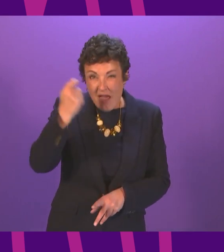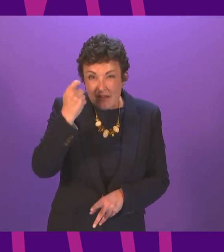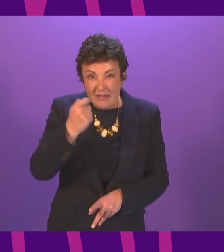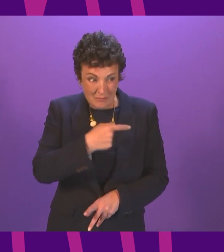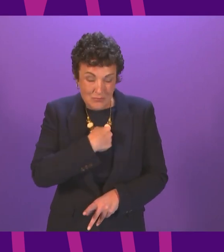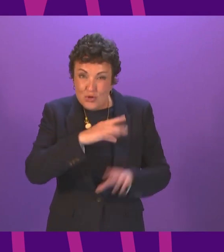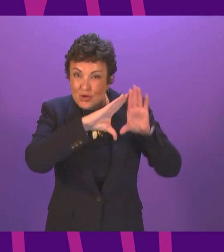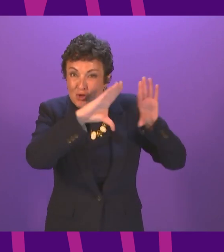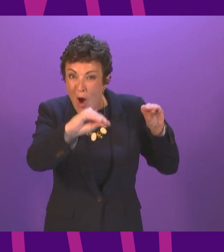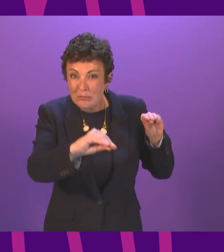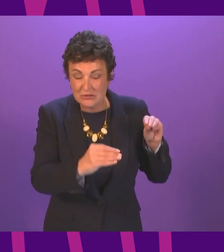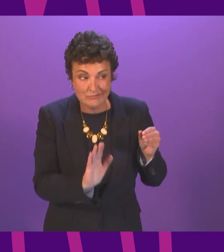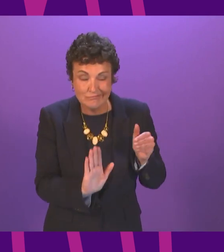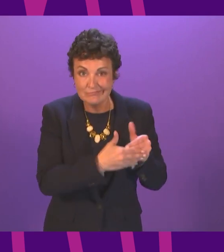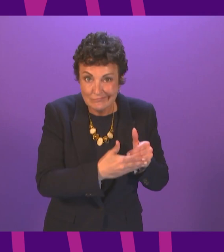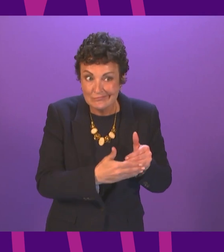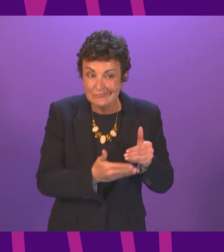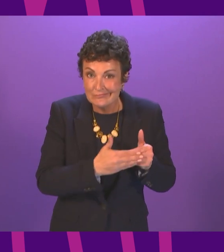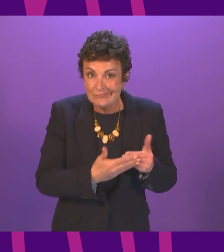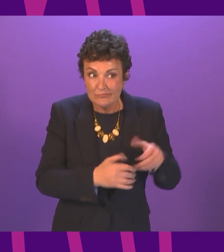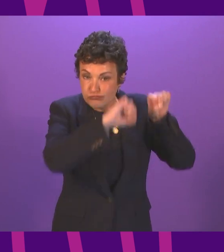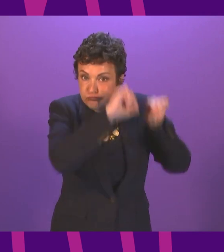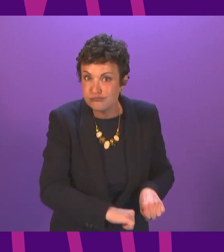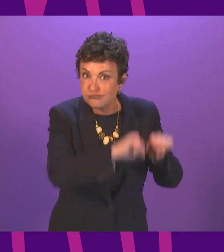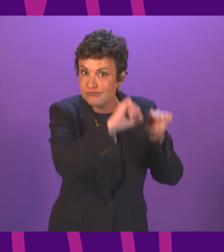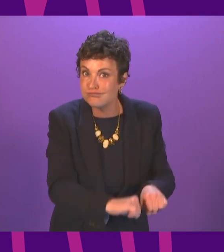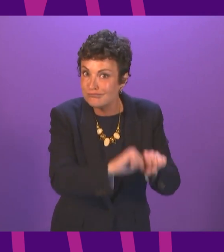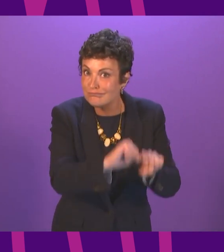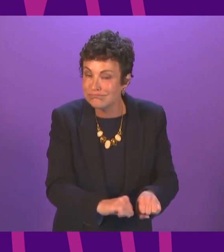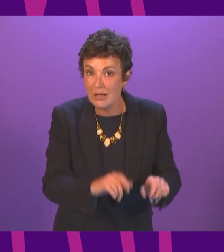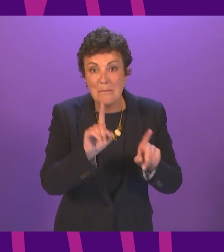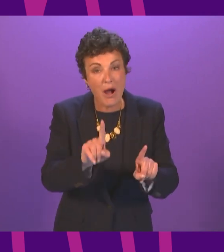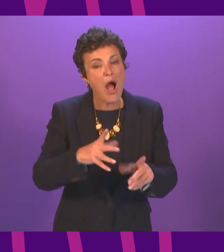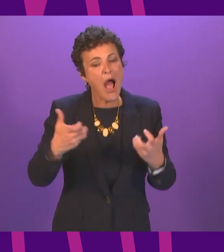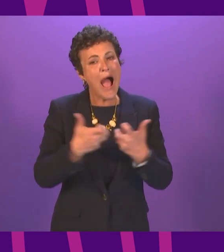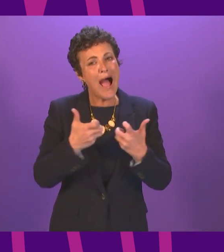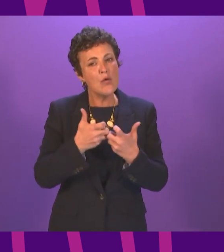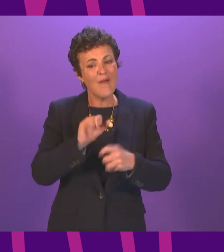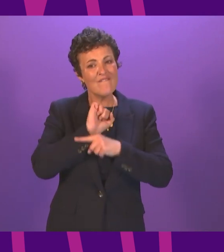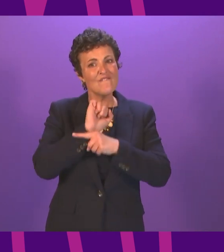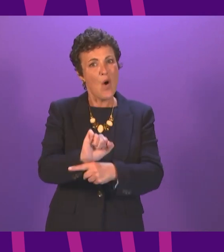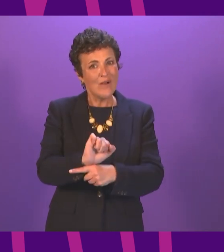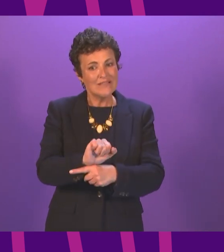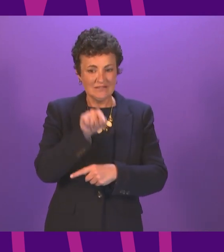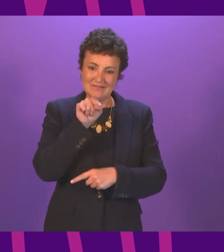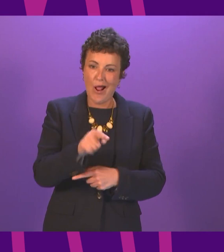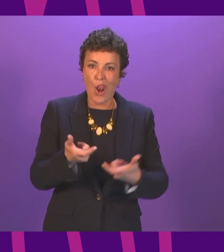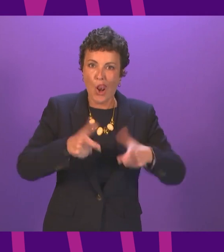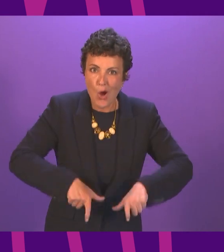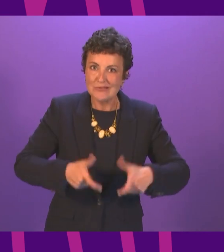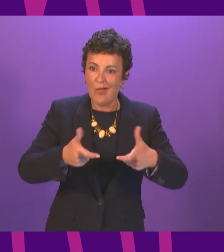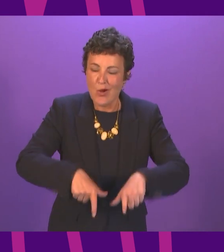down but the way to avoid that cycle of lockdowns would have been to have taken the